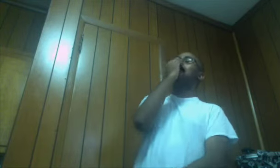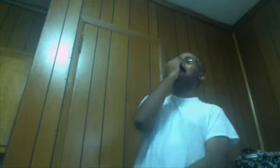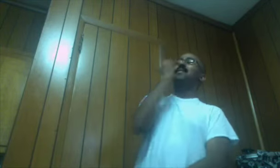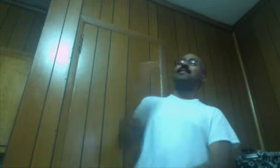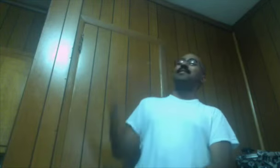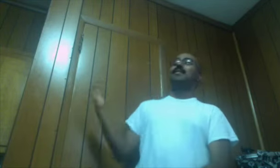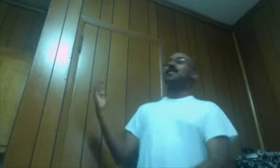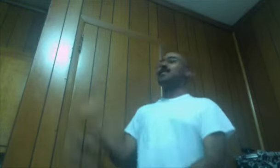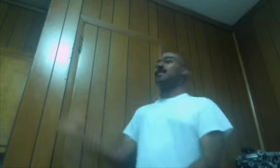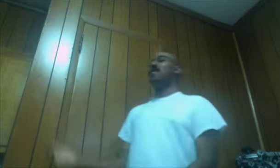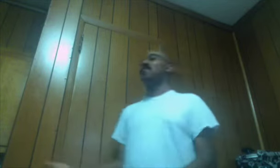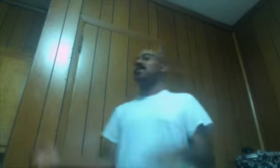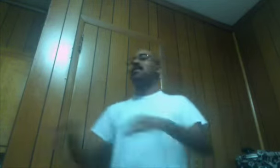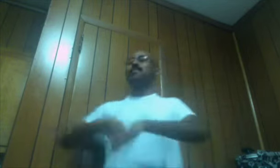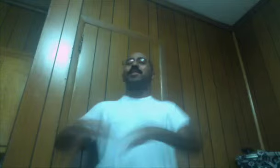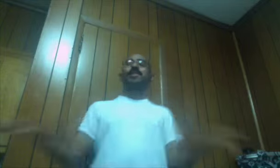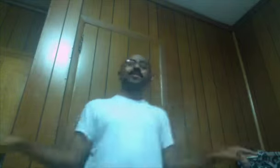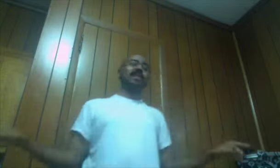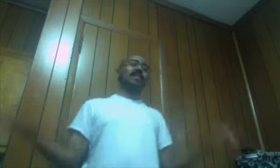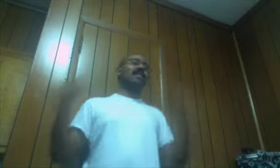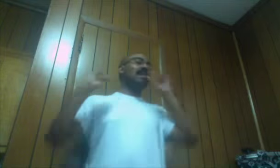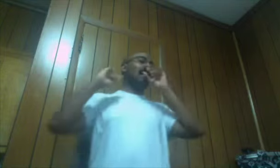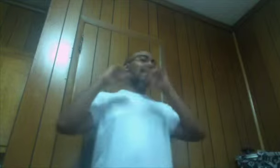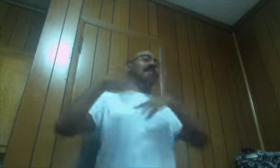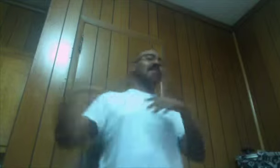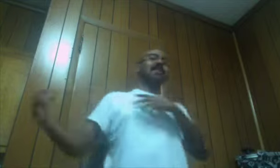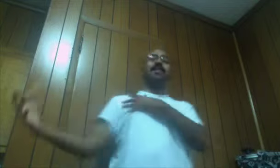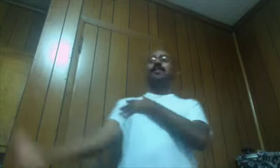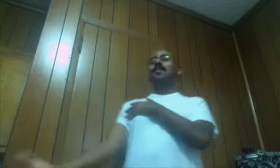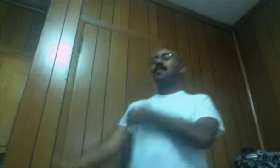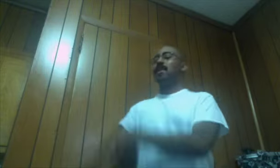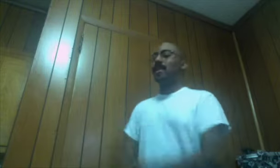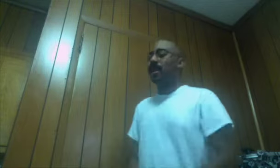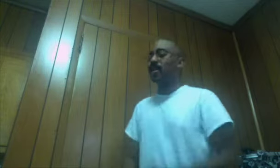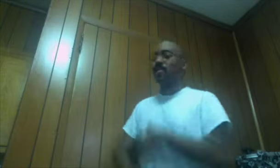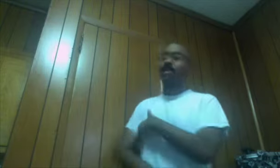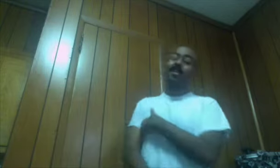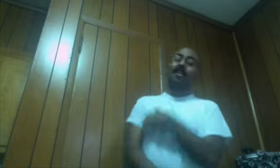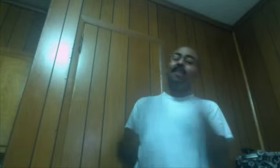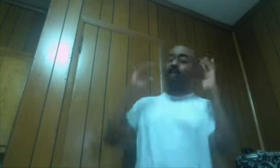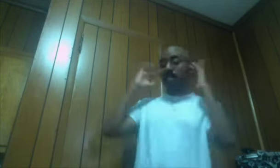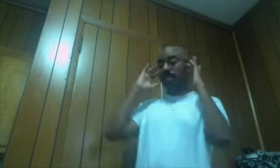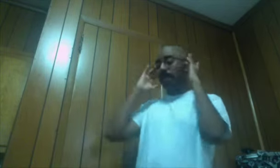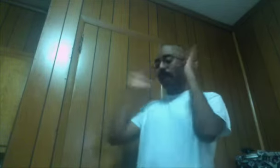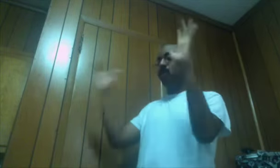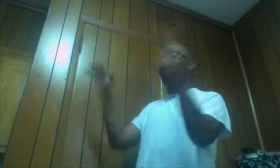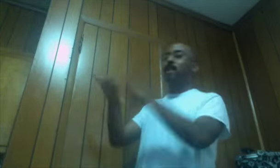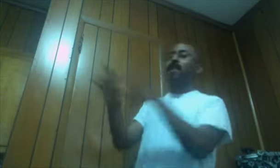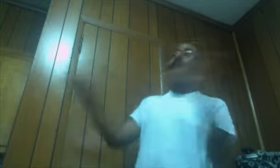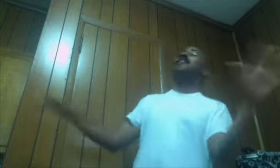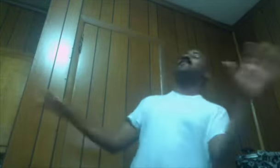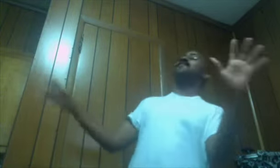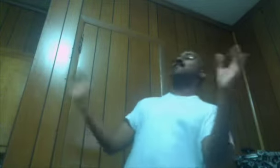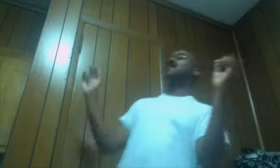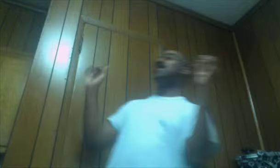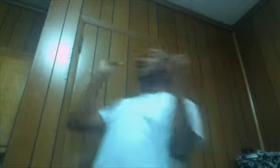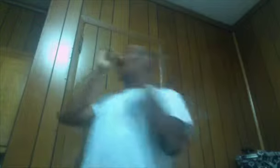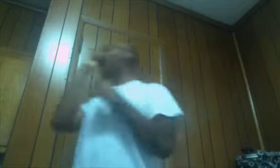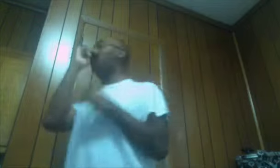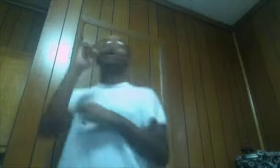That this nigga's arm When these bitches were dead And that this nigga's arm And leg Was cut off On some Full metal Alchemist shit I was